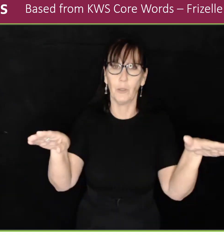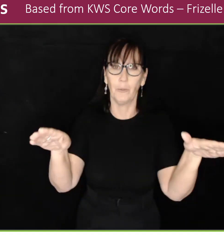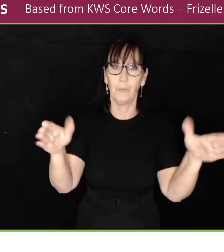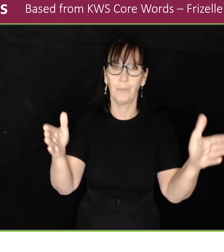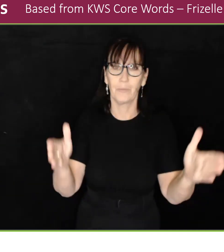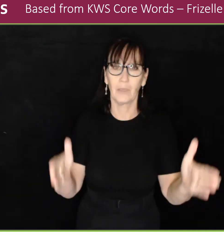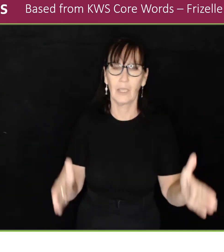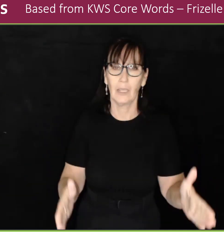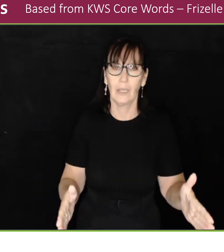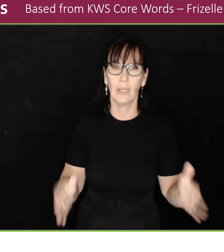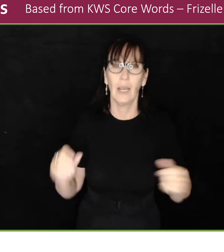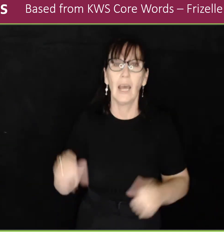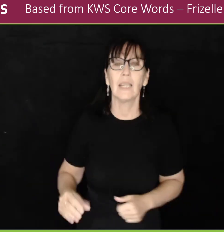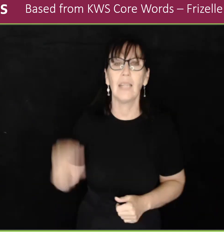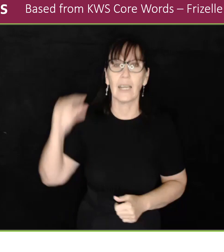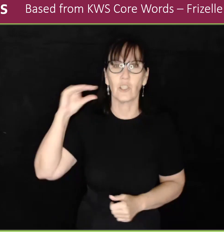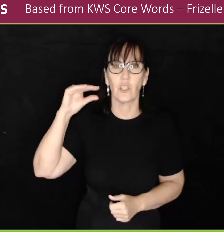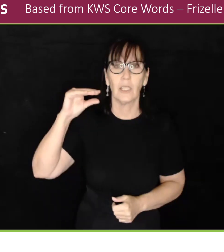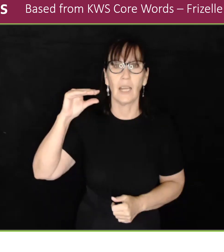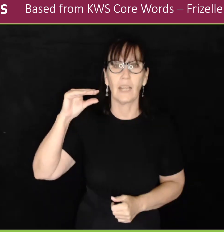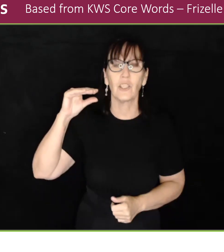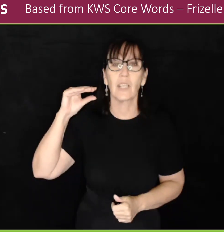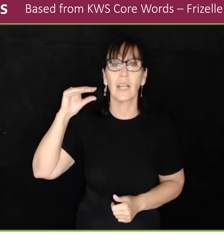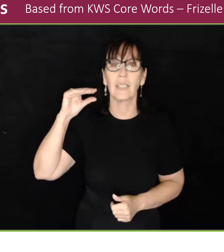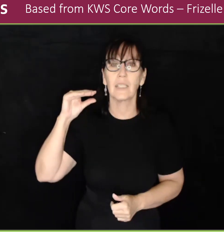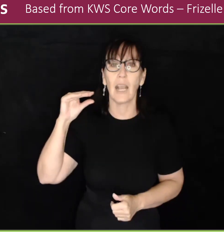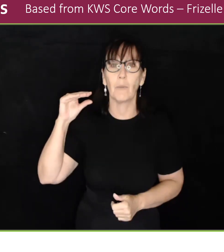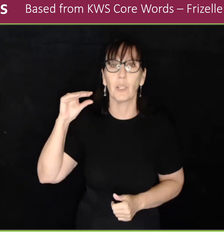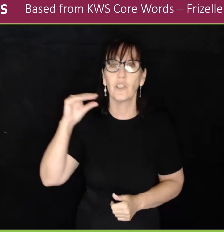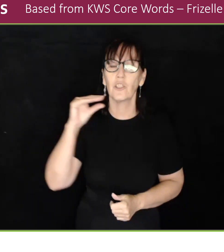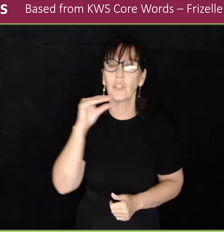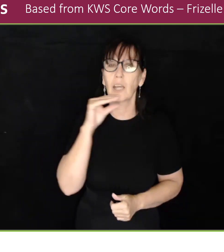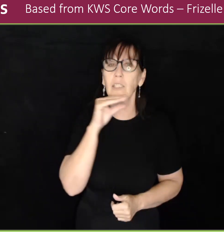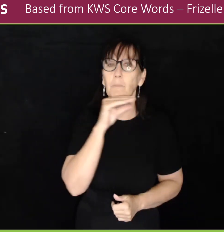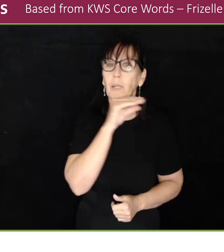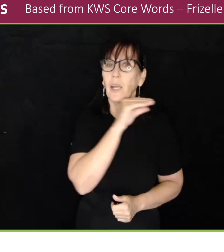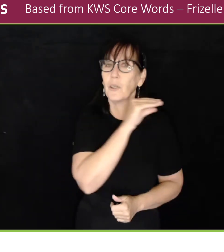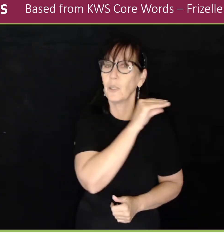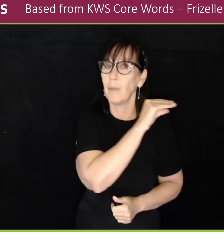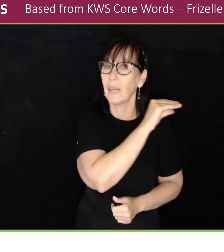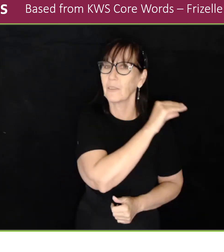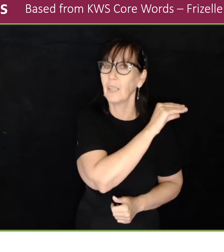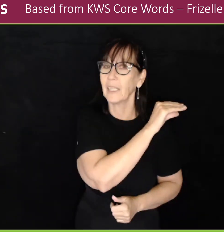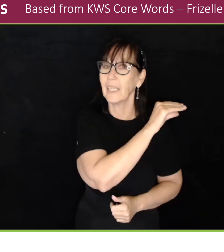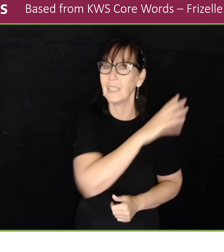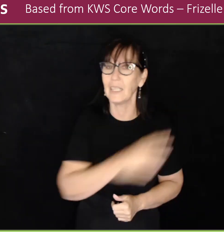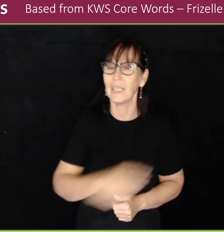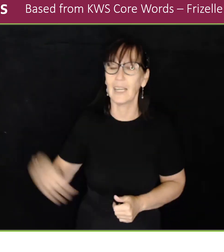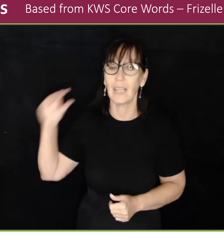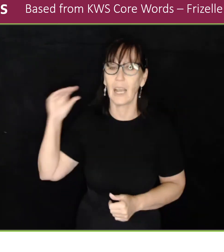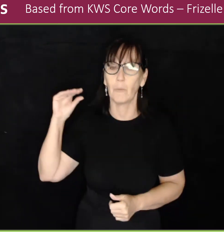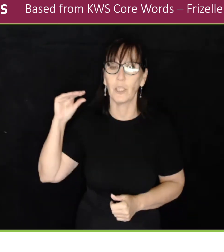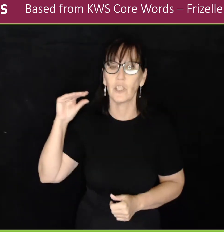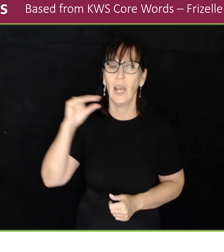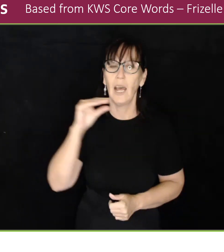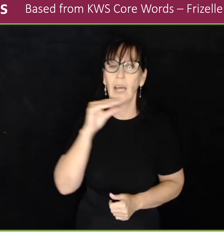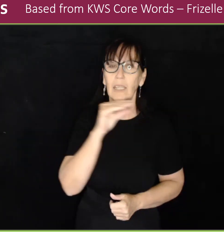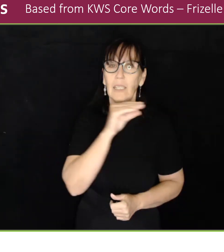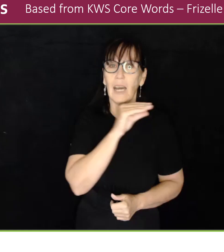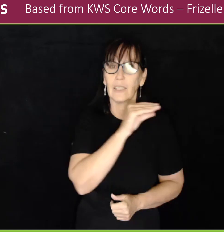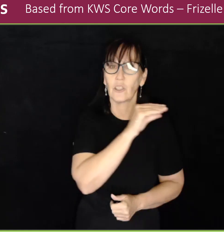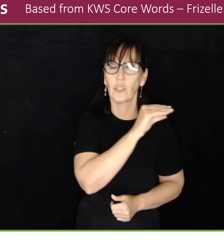Table. Lunch. Lunch is like a sandwich. Just below your mouth. Like eating a sandwich.